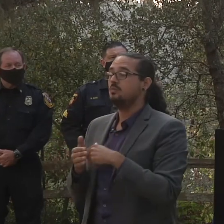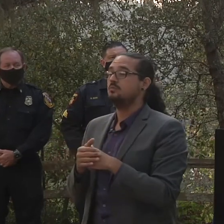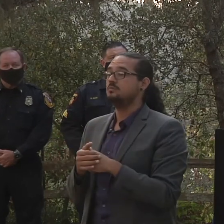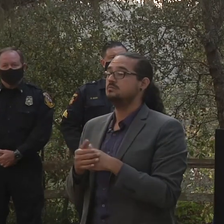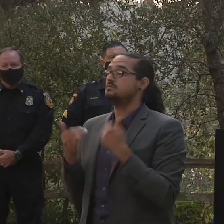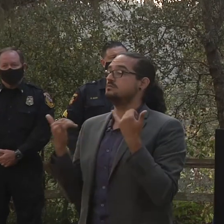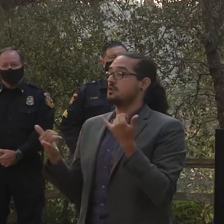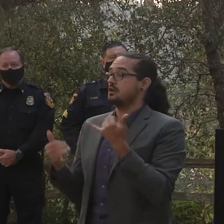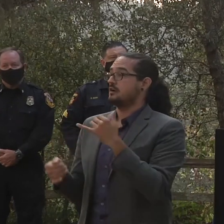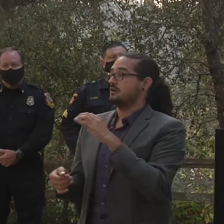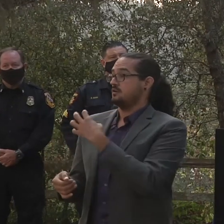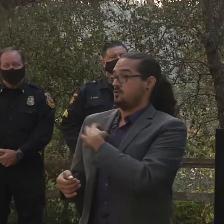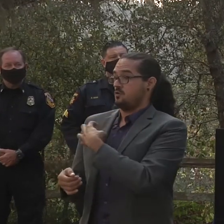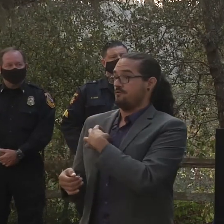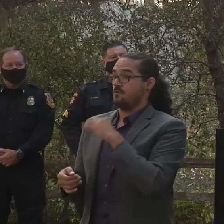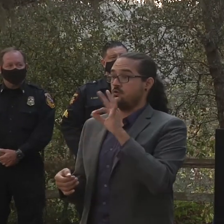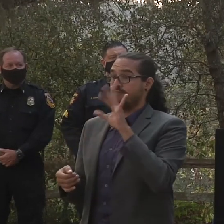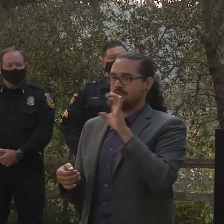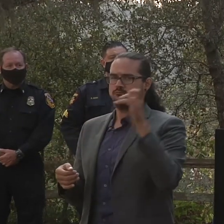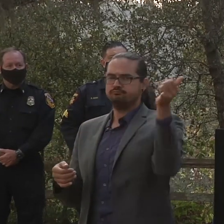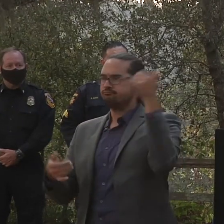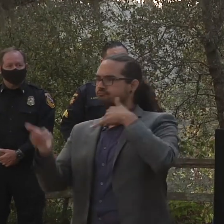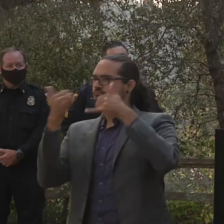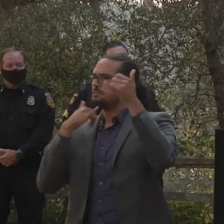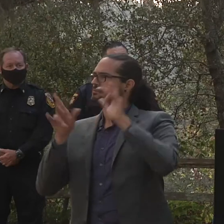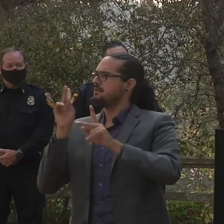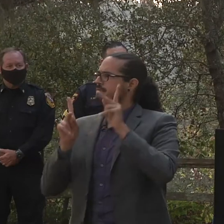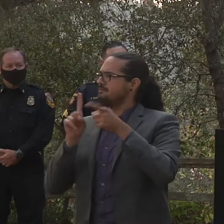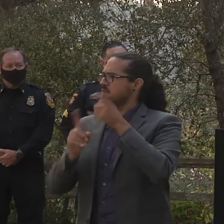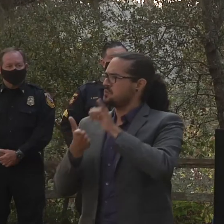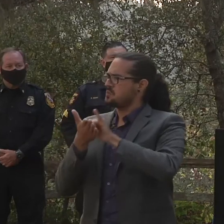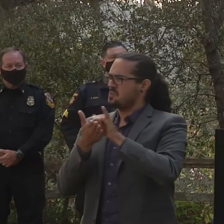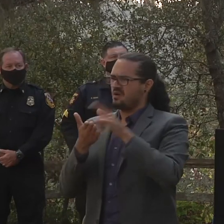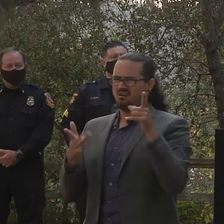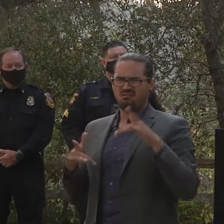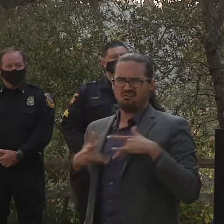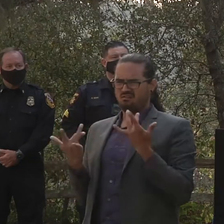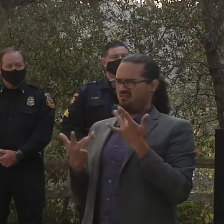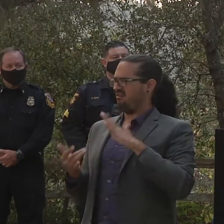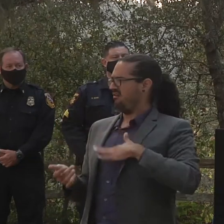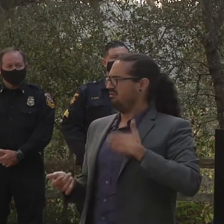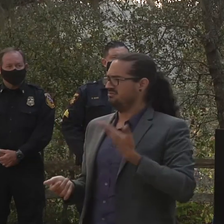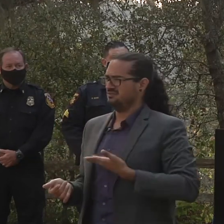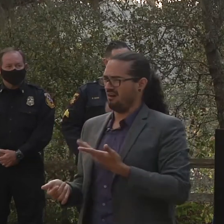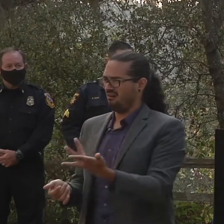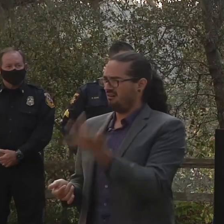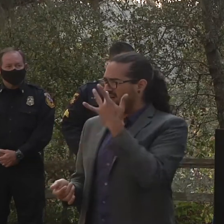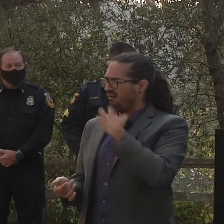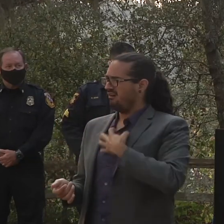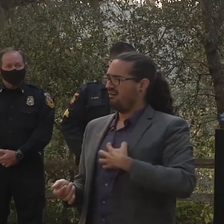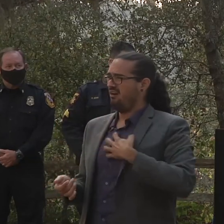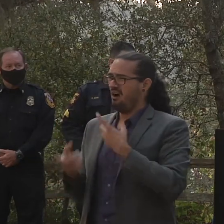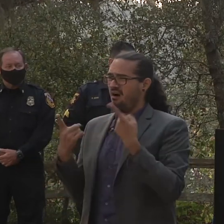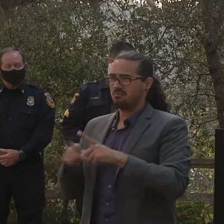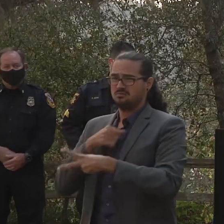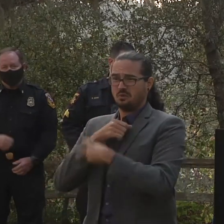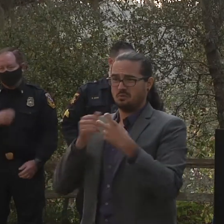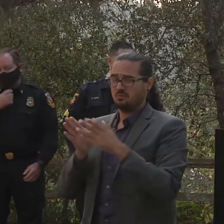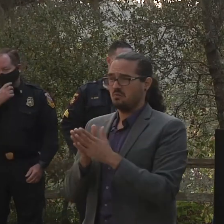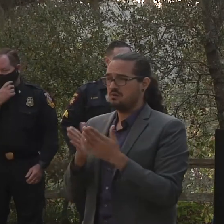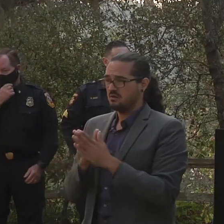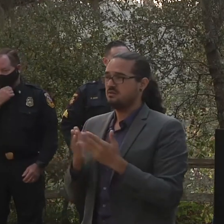east as New York. And think everybody's just as disturbed as we are with regards to that kind of thing. But our detectives are making